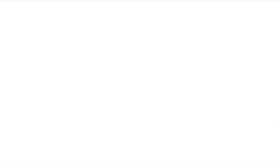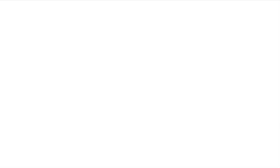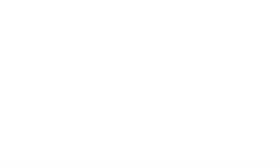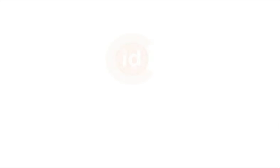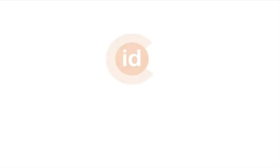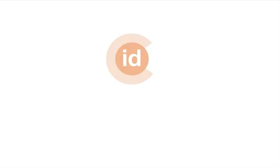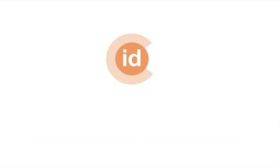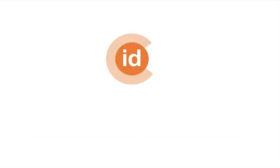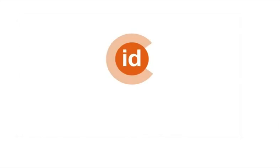Bye-bye. Bye-bye. See you Bye-bye. Good soon.